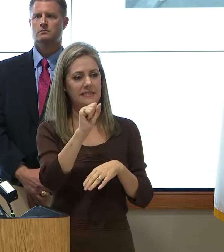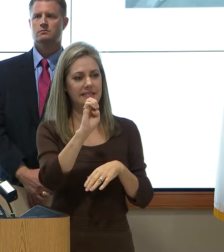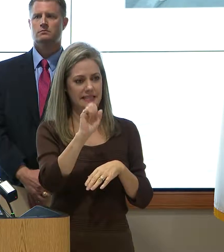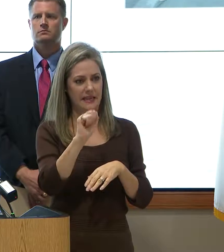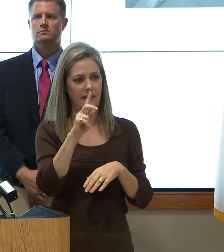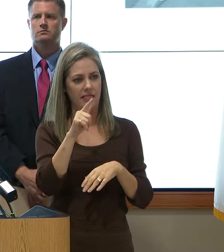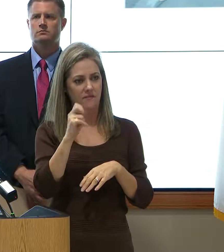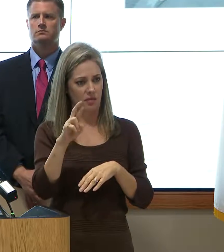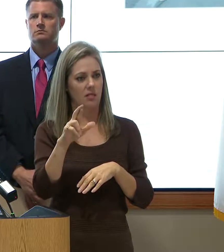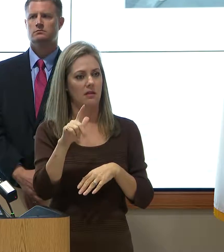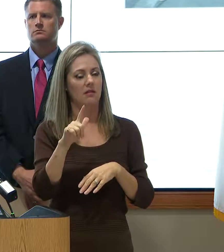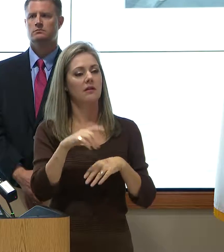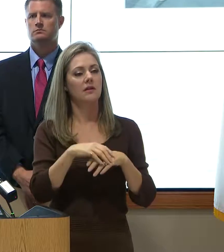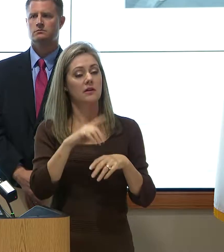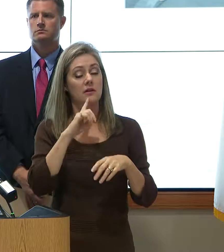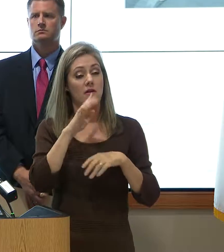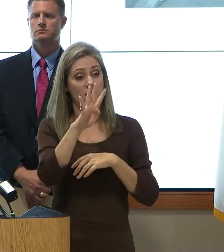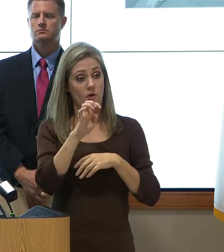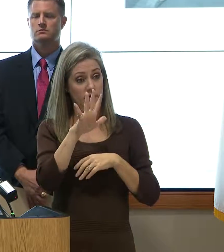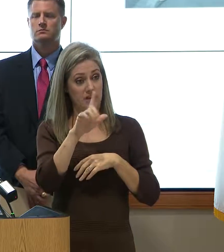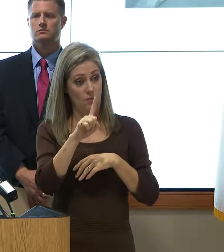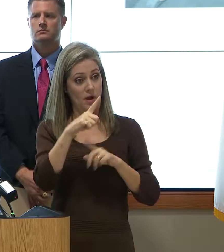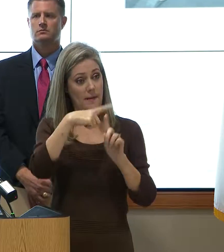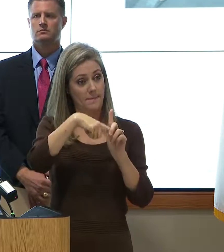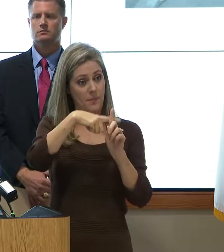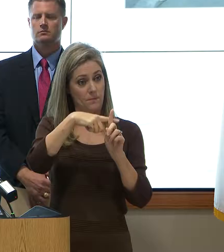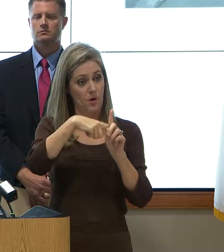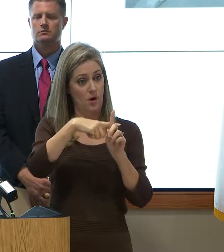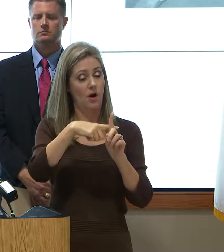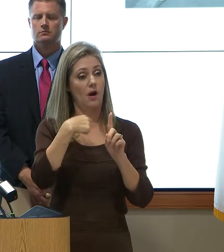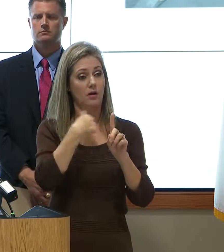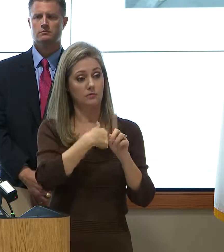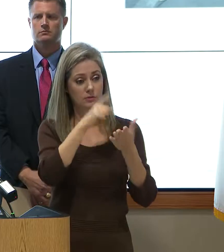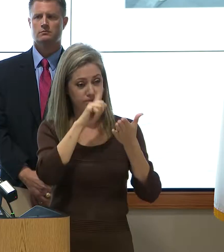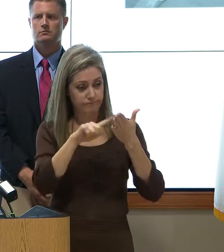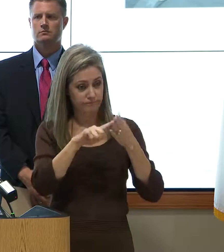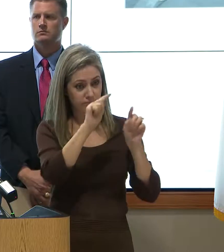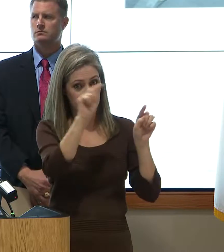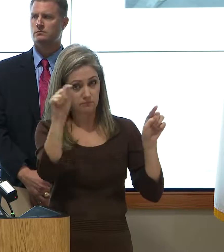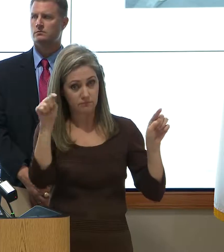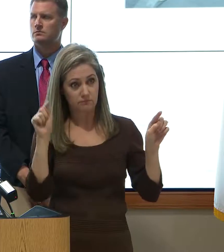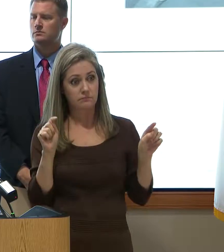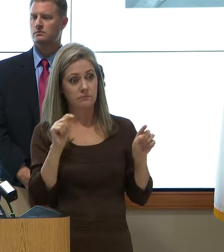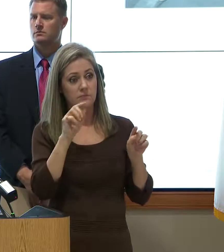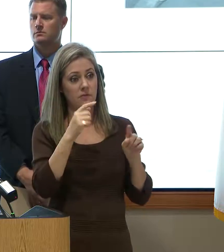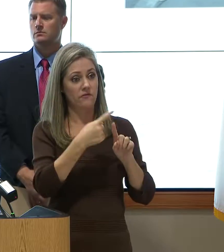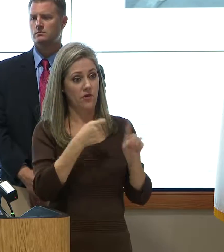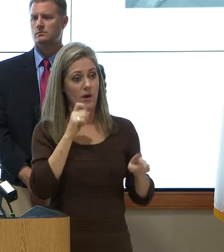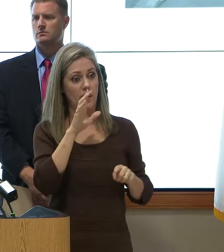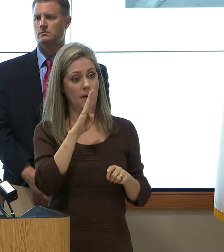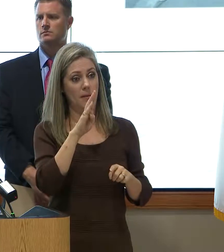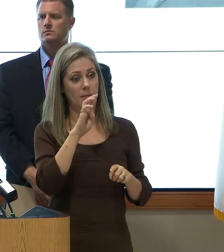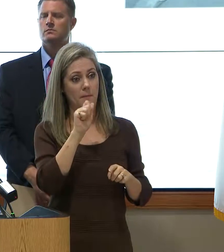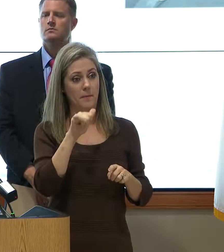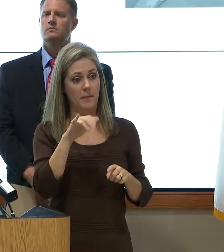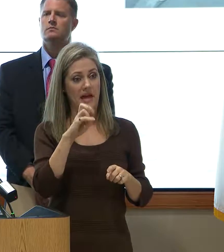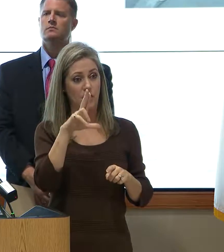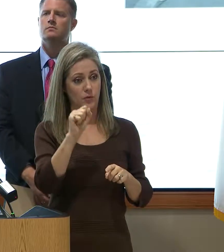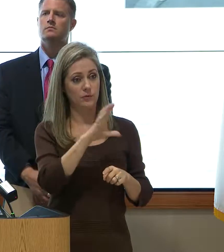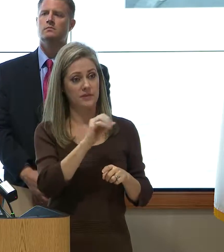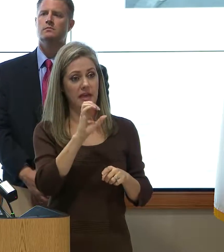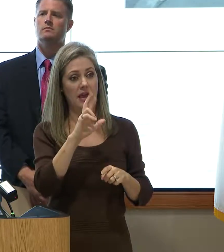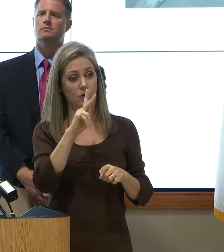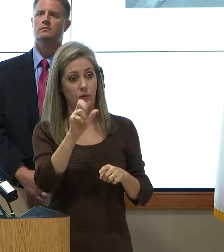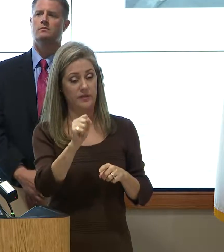451 of those marks were taken along our channels, our bayous, our creeks, the channels that drain into our bayous and creeks. And of those